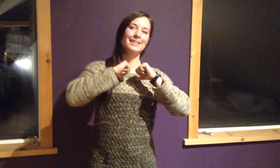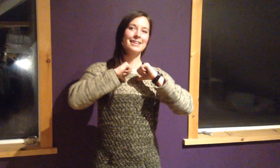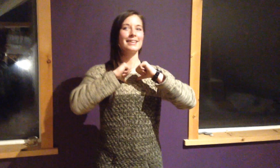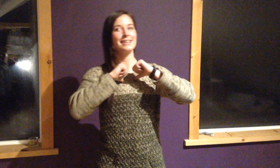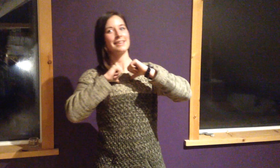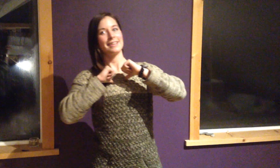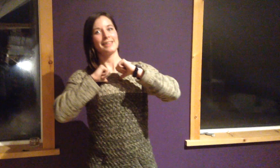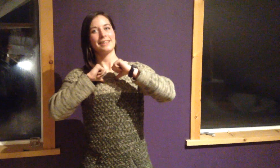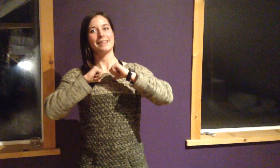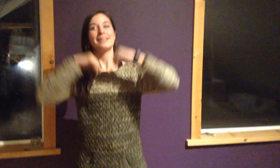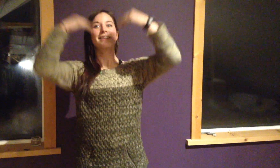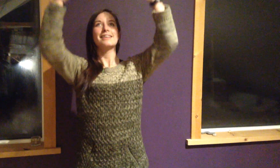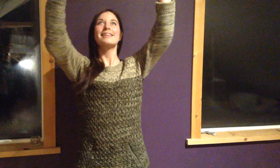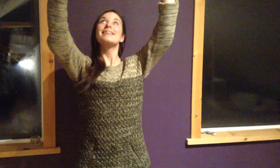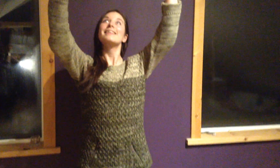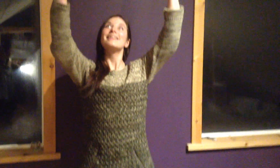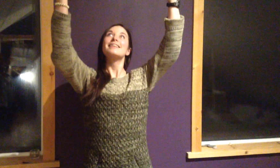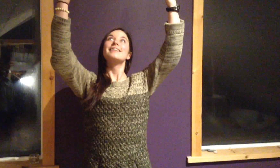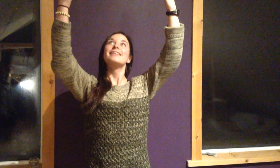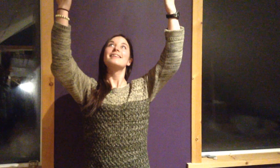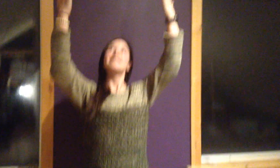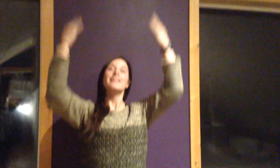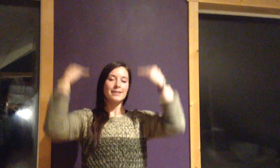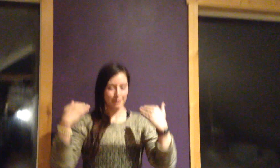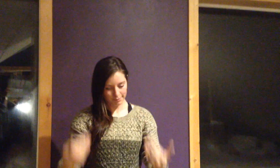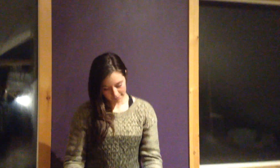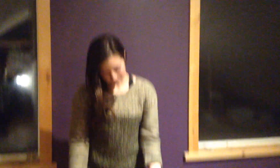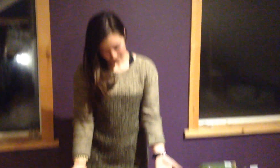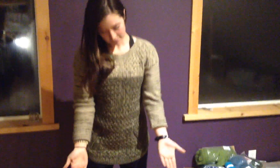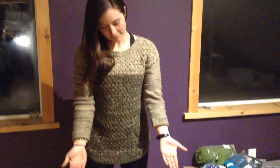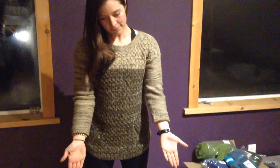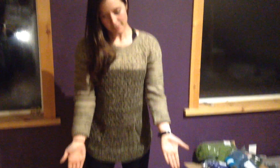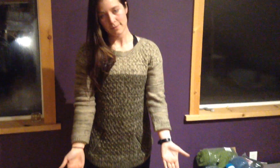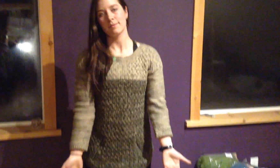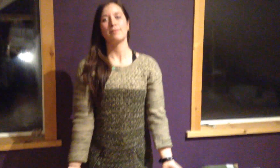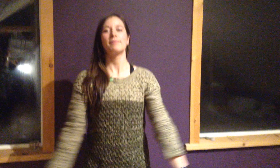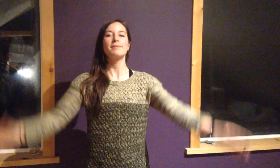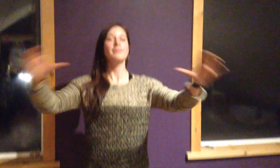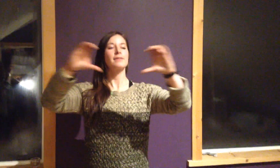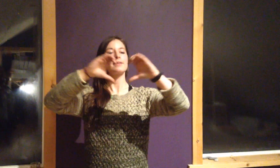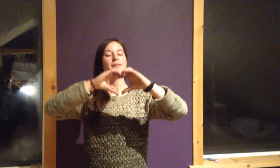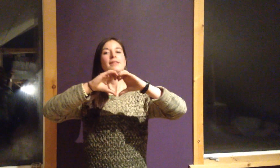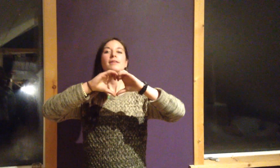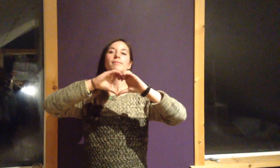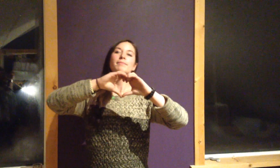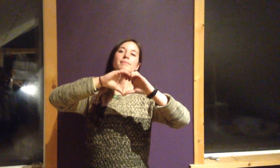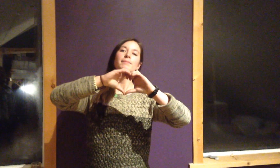Whether you feel joy or pain, I can